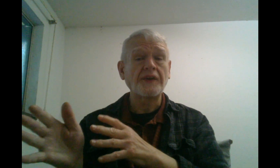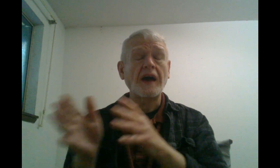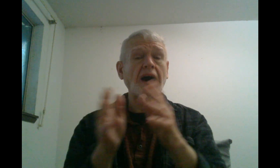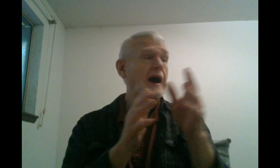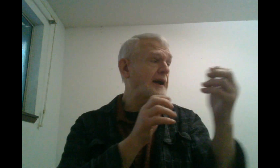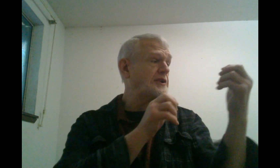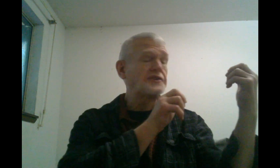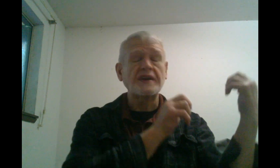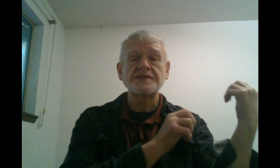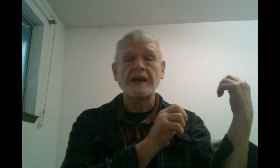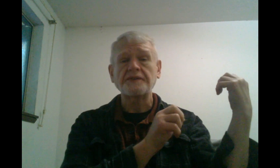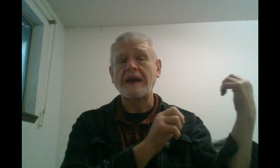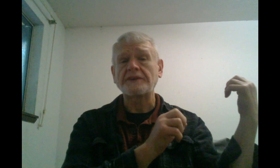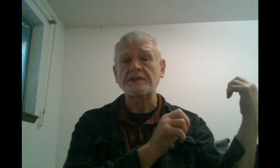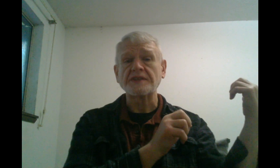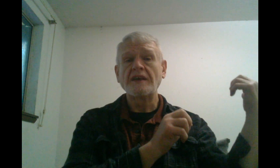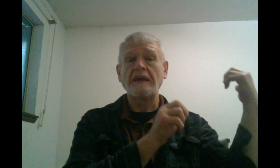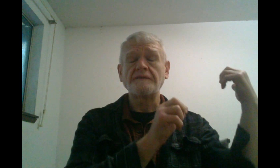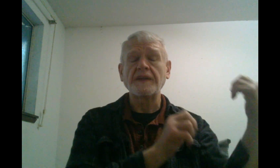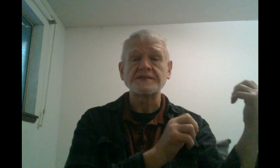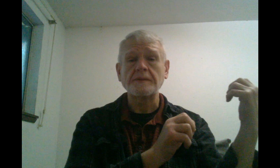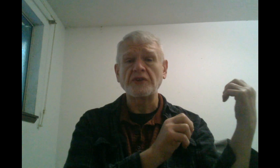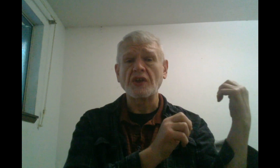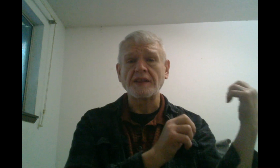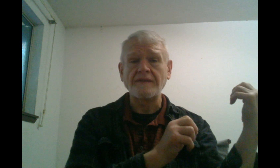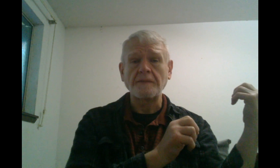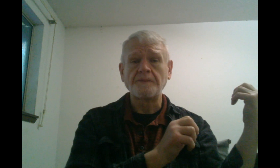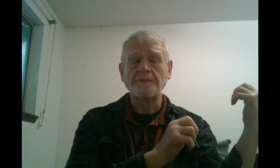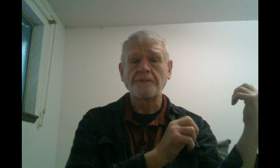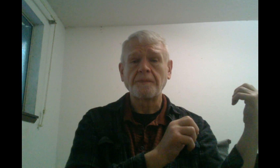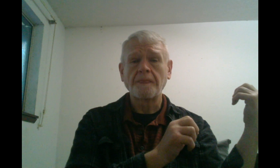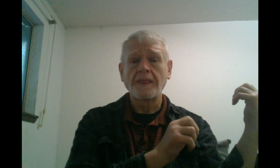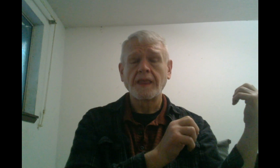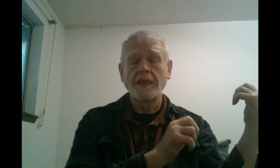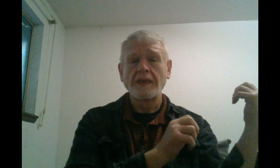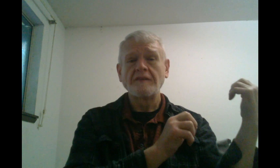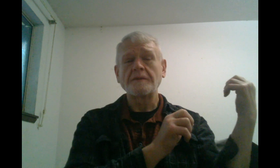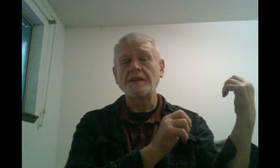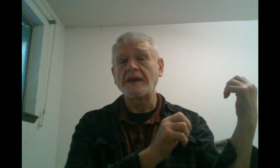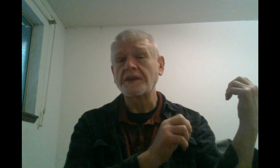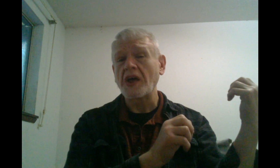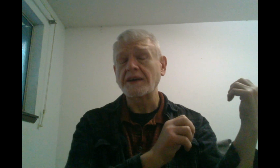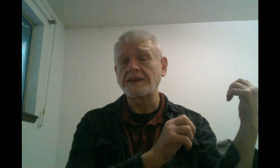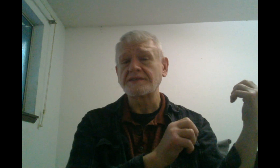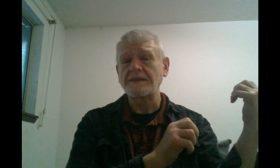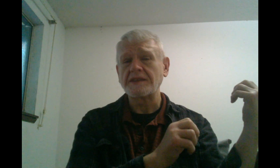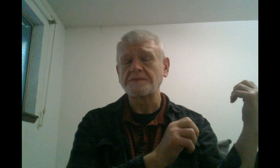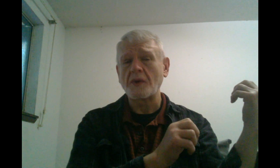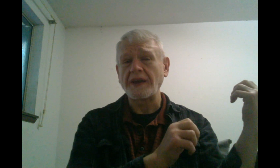I tested out the mattress and fell asleep until 11. From 11 o'clock until 7 this morning,